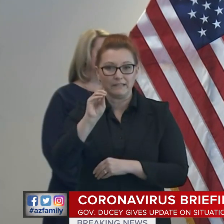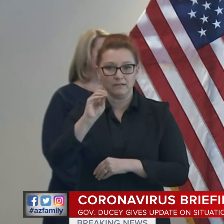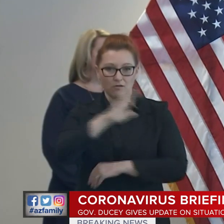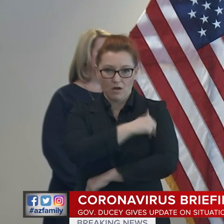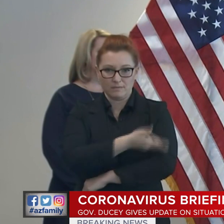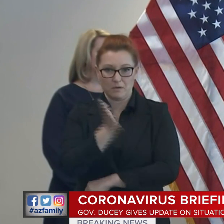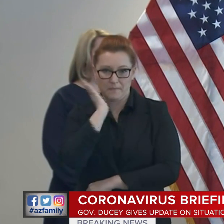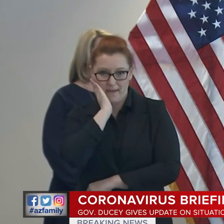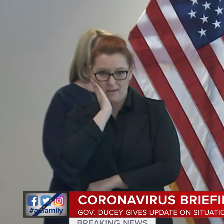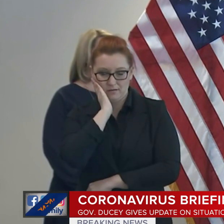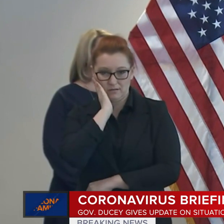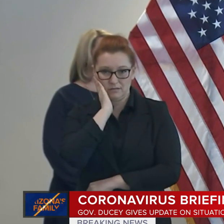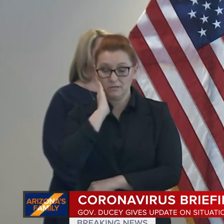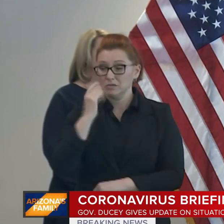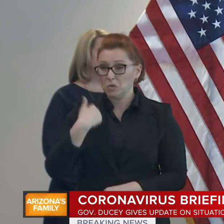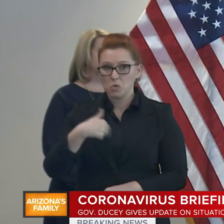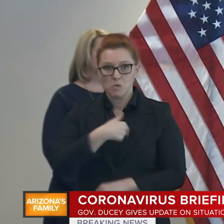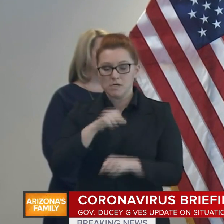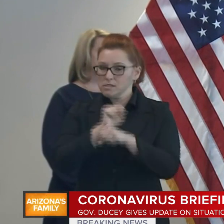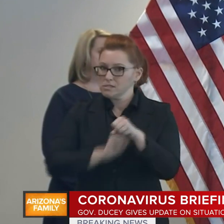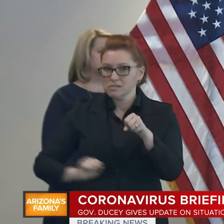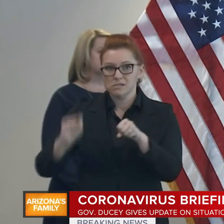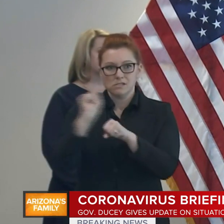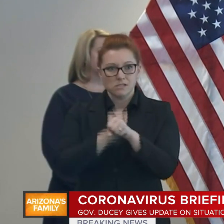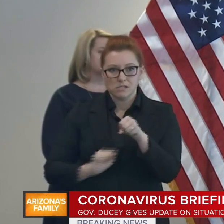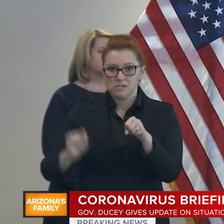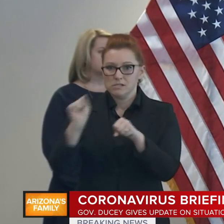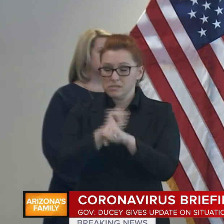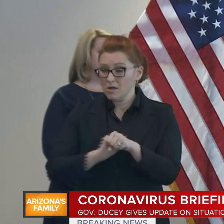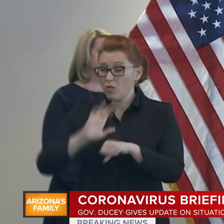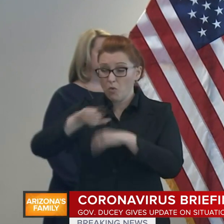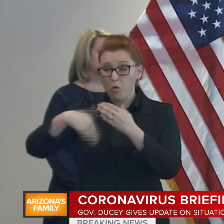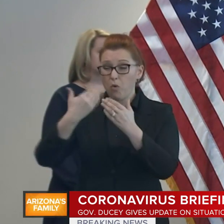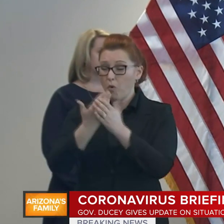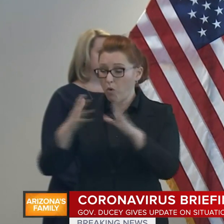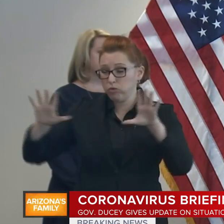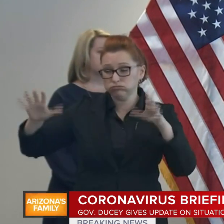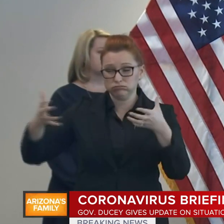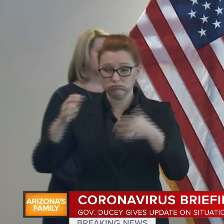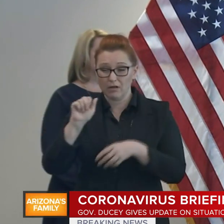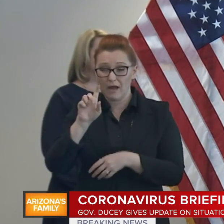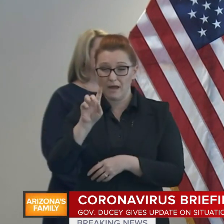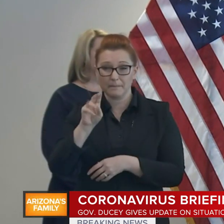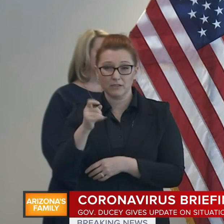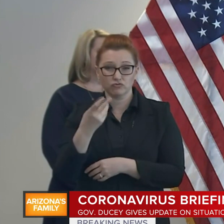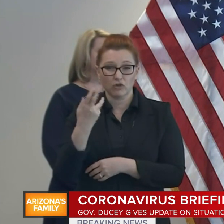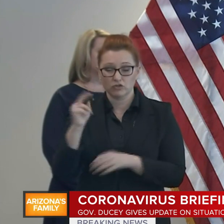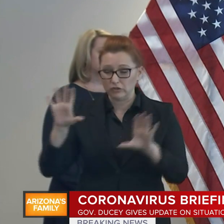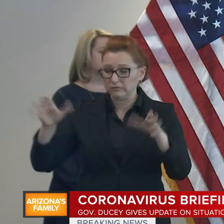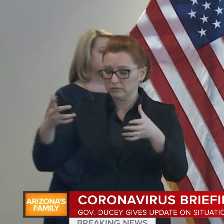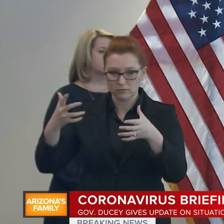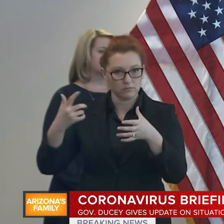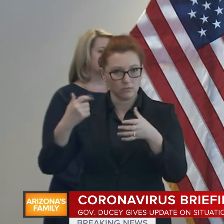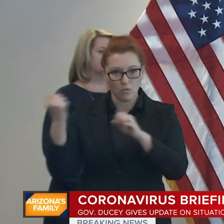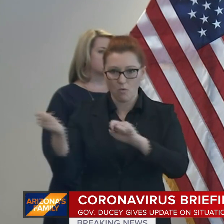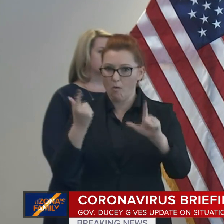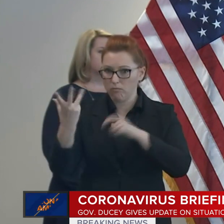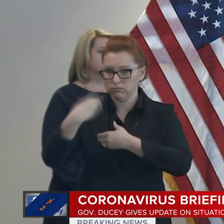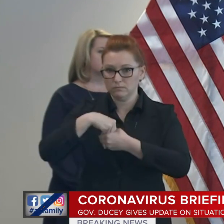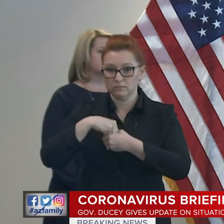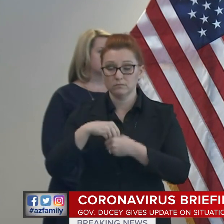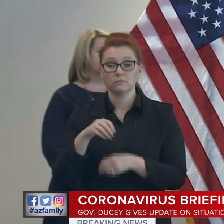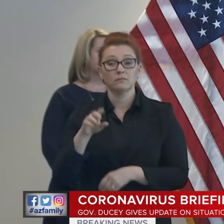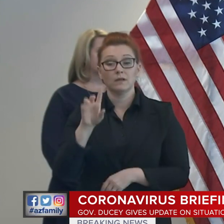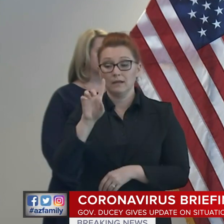and my entire administration has been part of it. Chief Operating Officer Daniel Ruiz is coordinating our